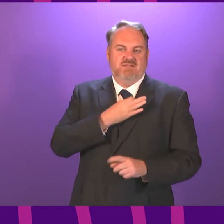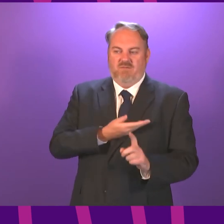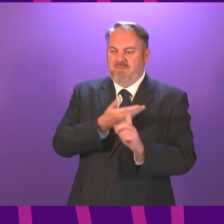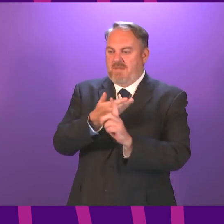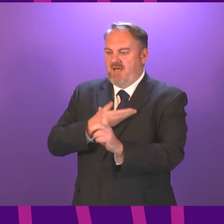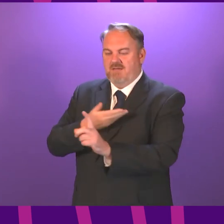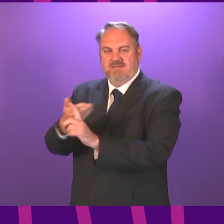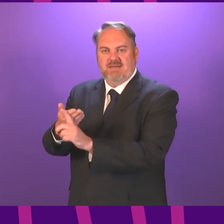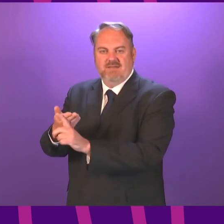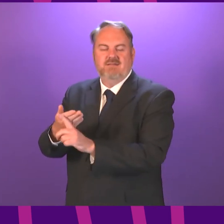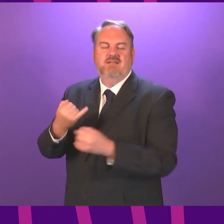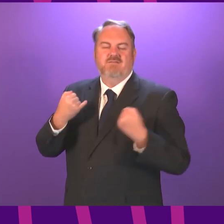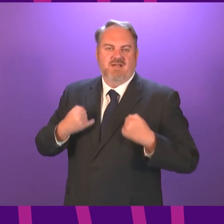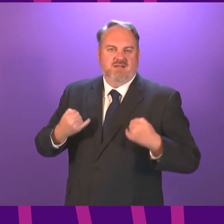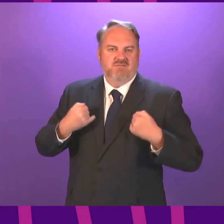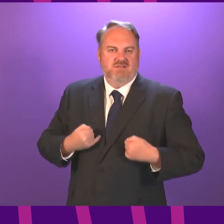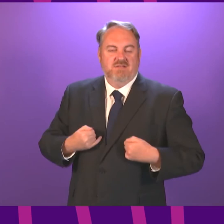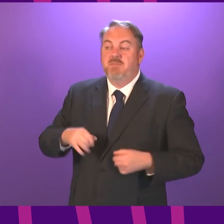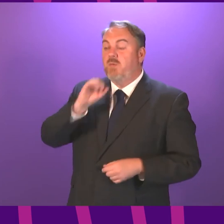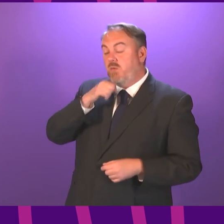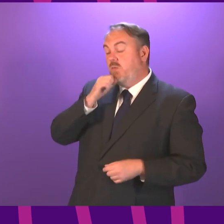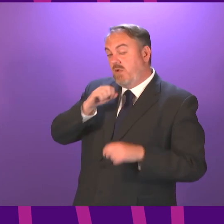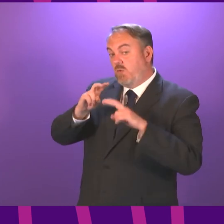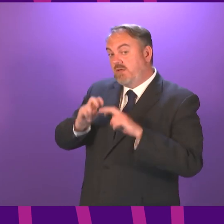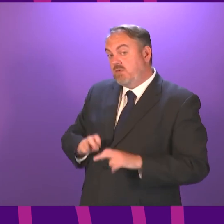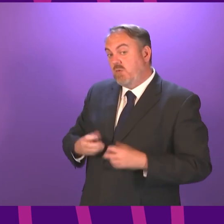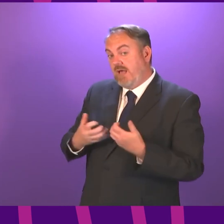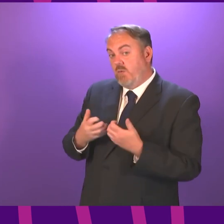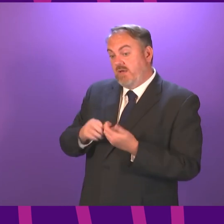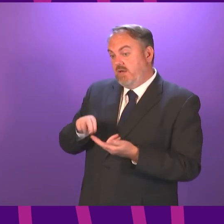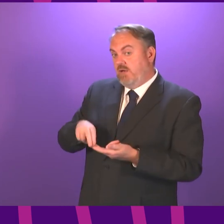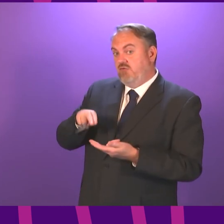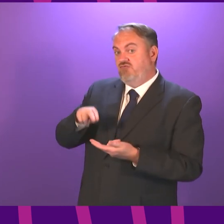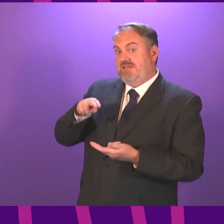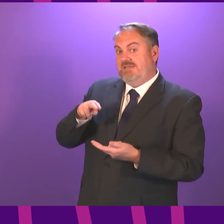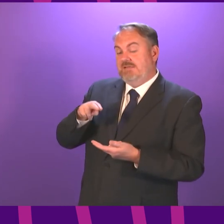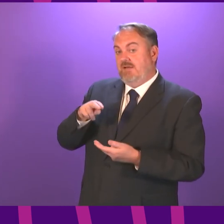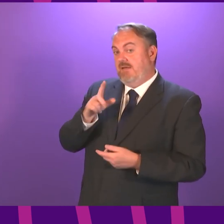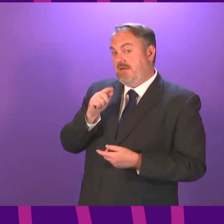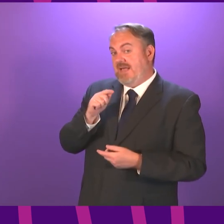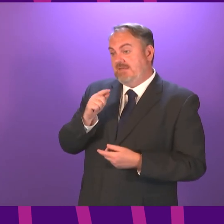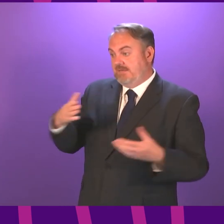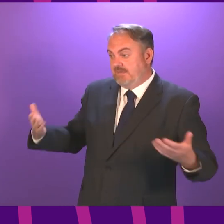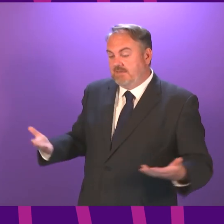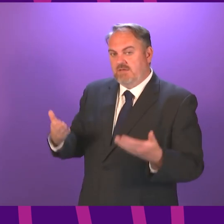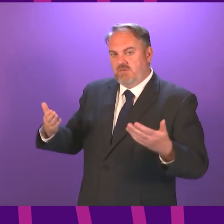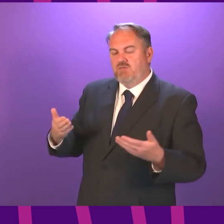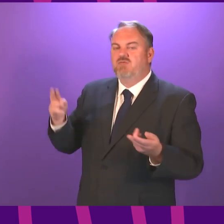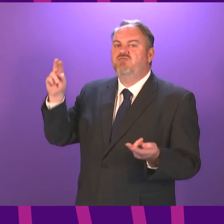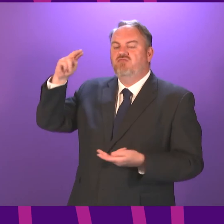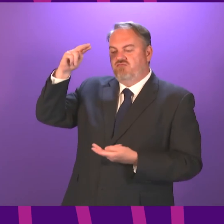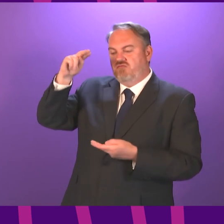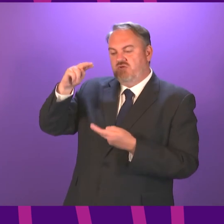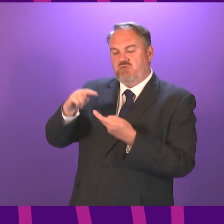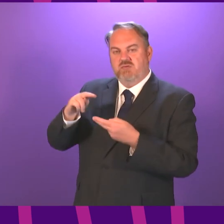continue to look at this to see how quickly we can increase the capacity and get these backlogs down as quickly as possible so I absolutely